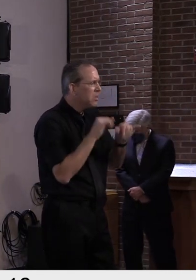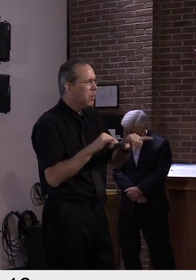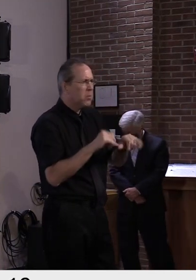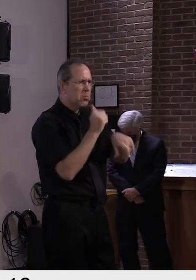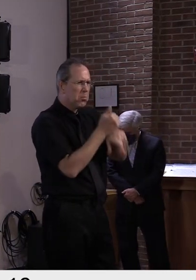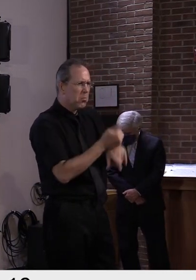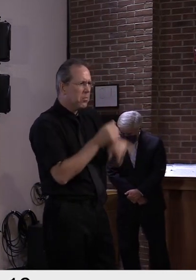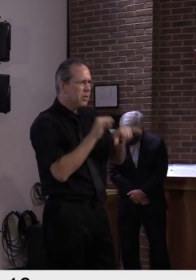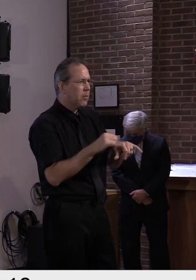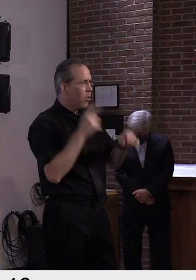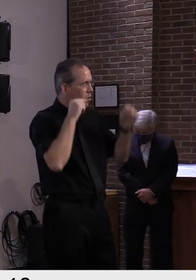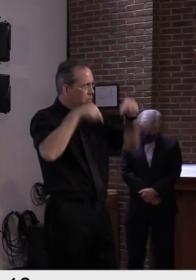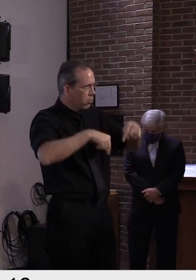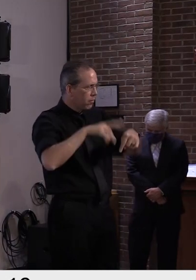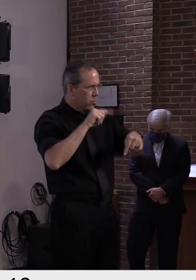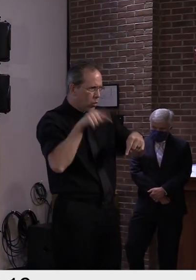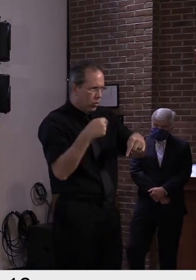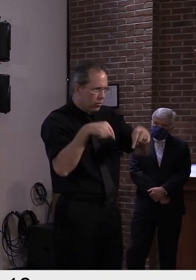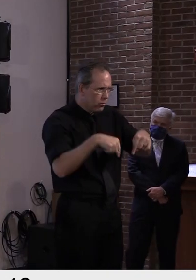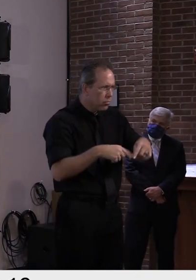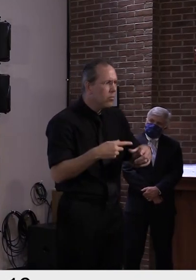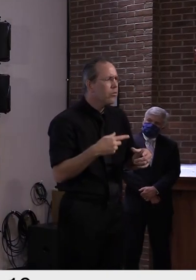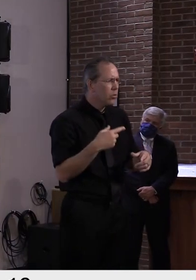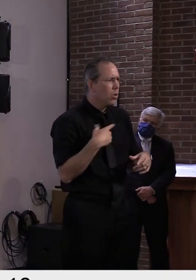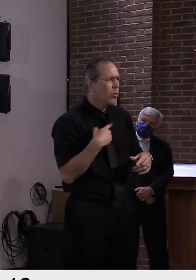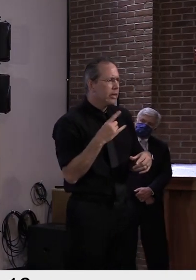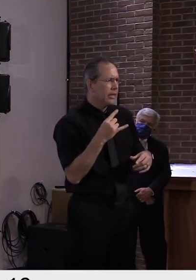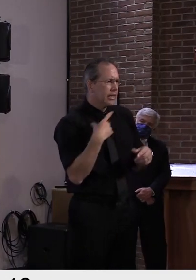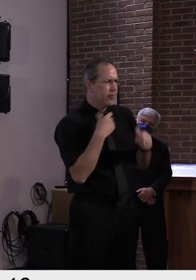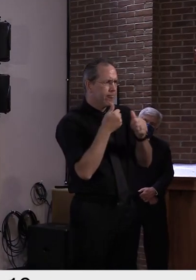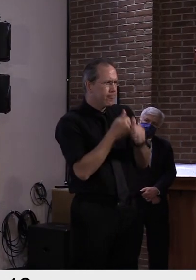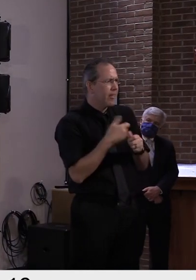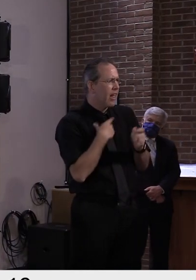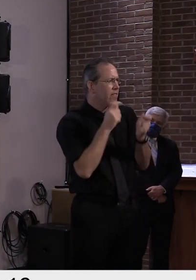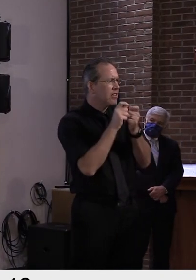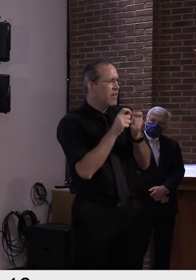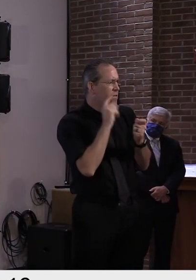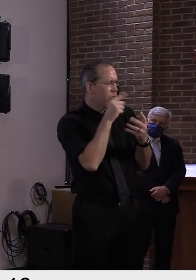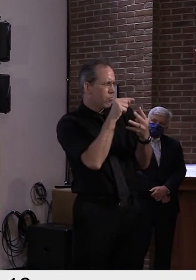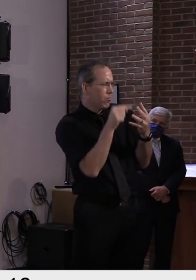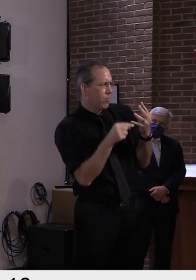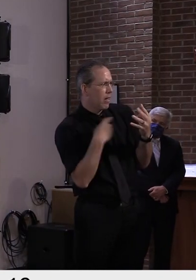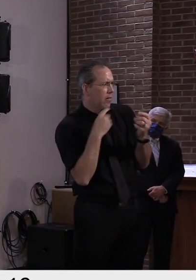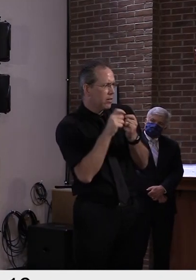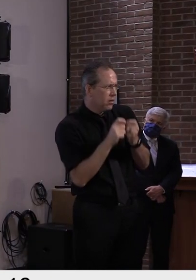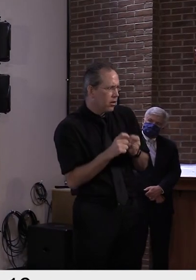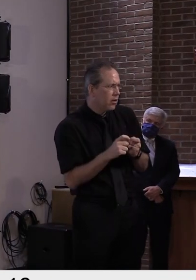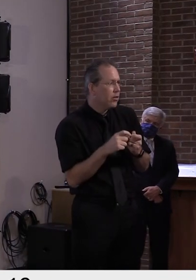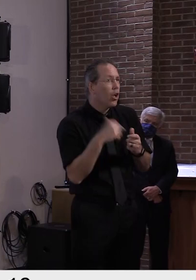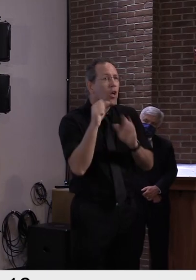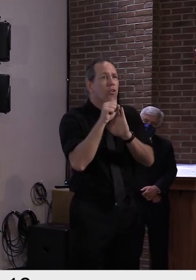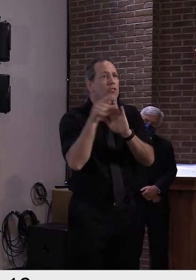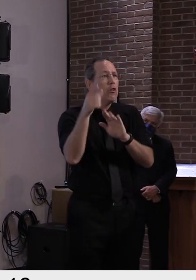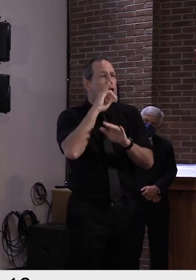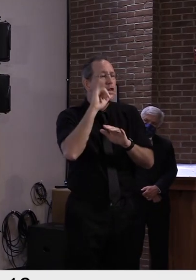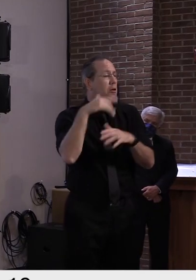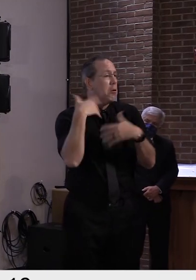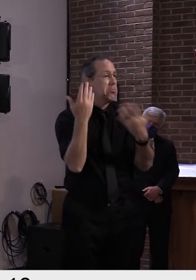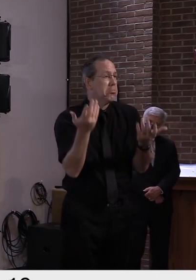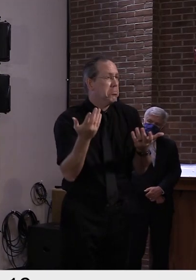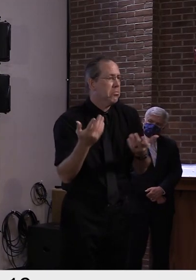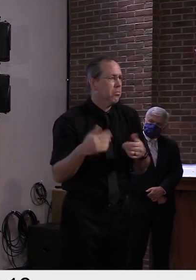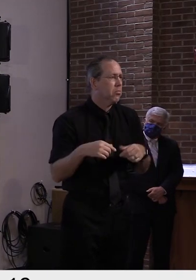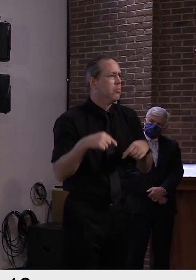detail available to us about Vermont's data that we unfortunately don't have about every state or every county around us. So this is the